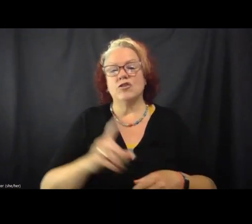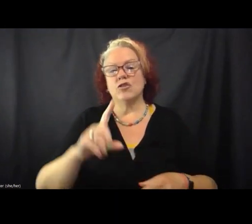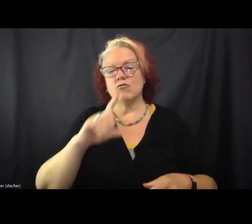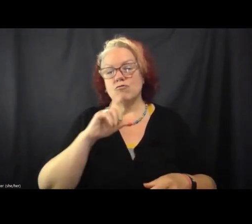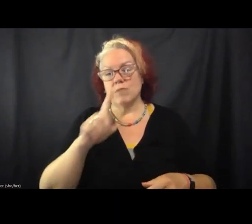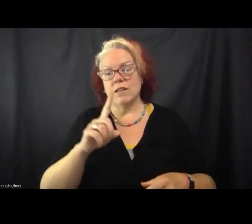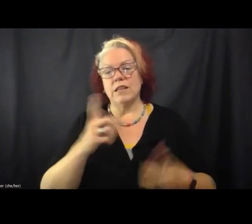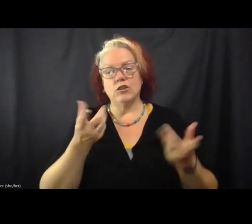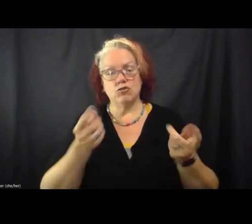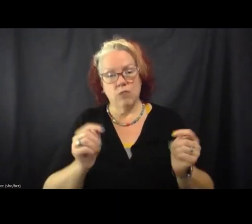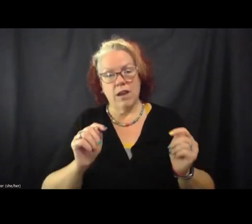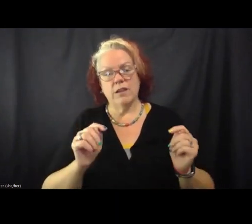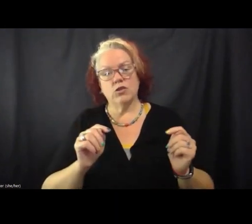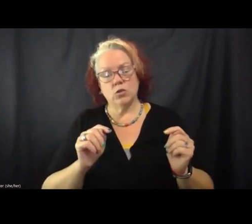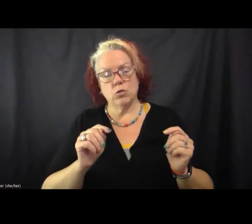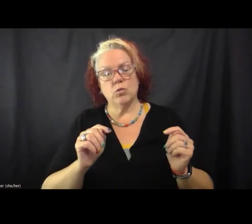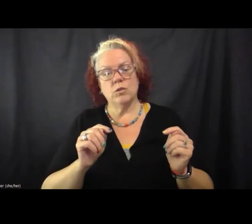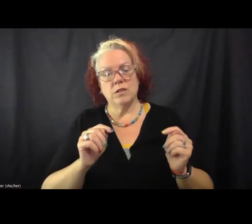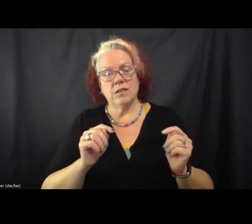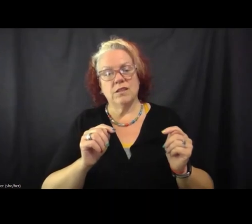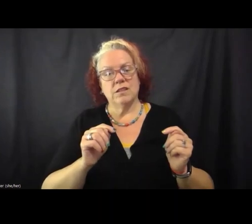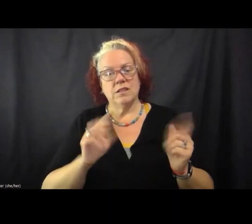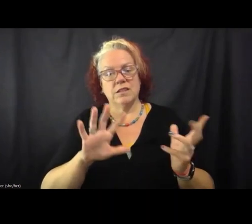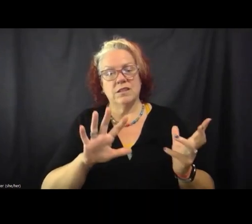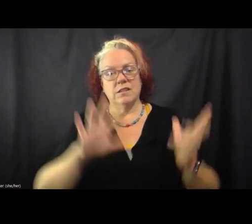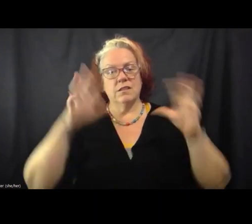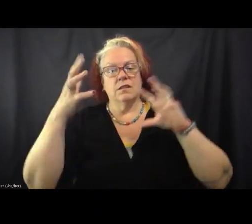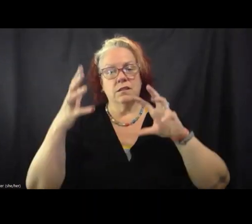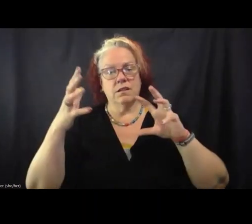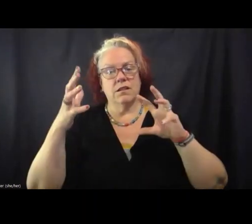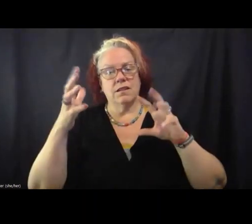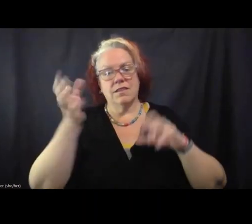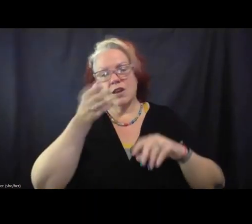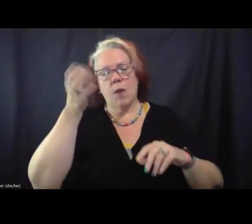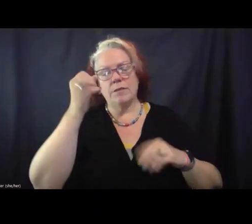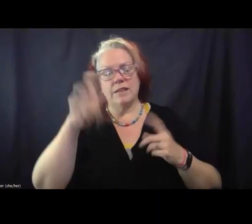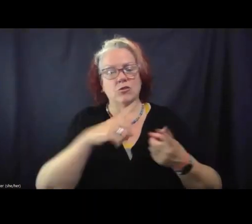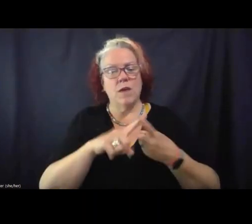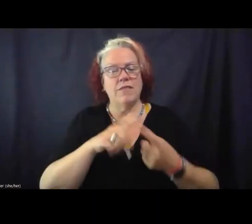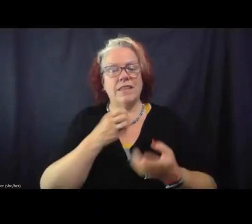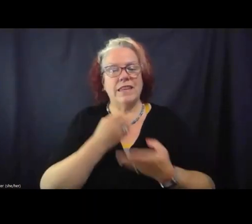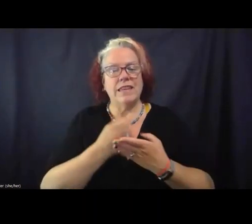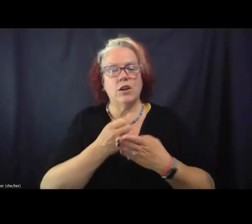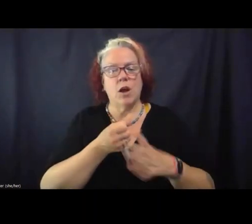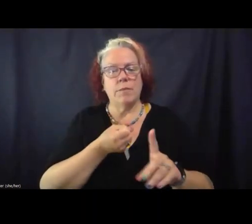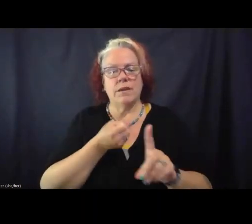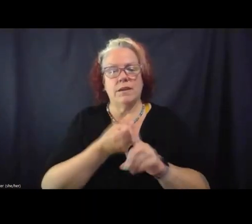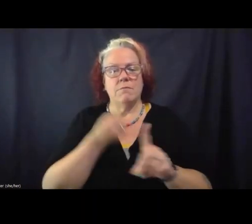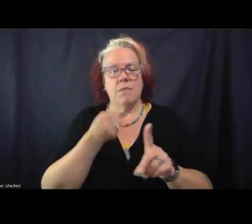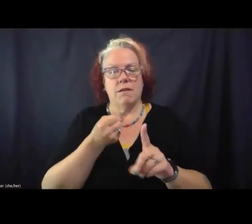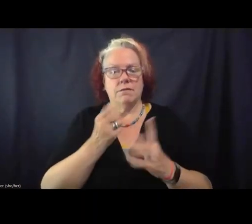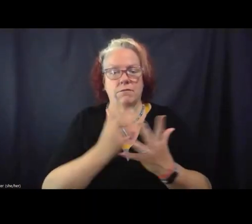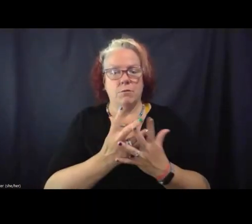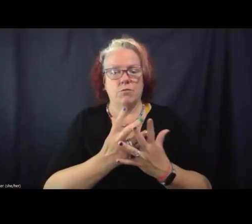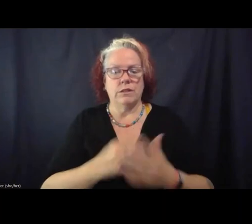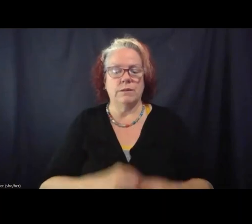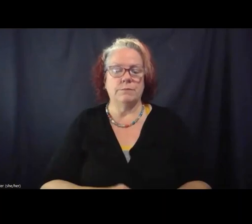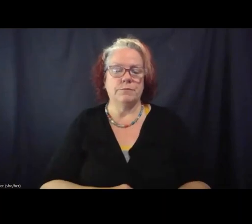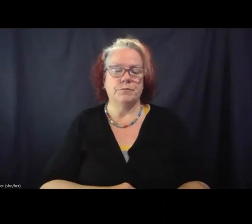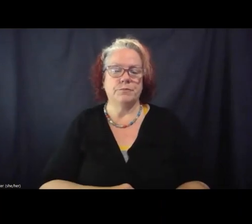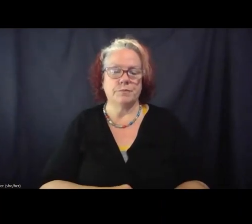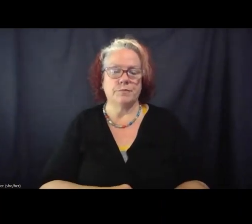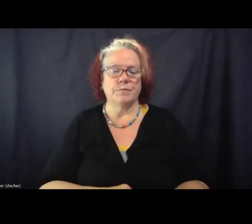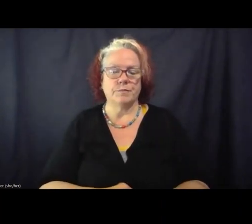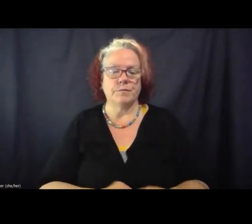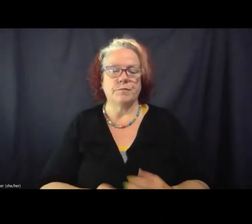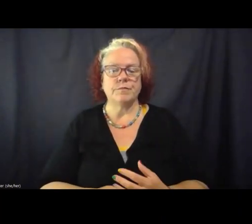interrupt and offset the sort of common sense around the economic impact of the prison. So I want